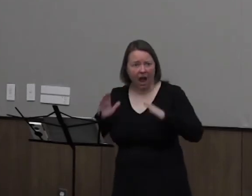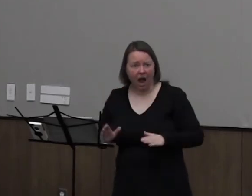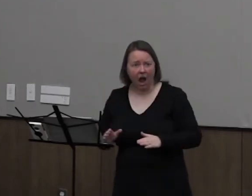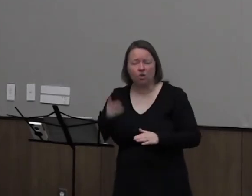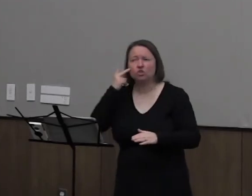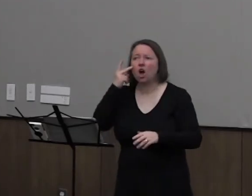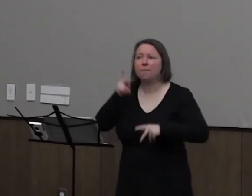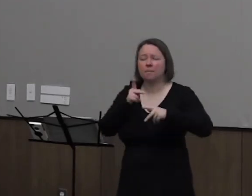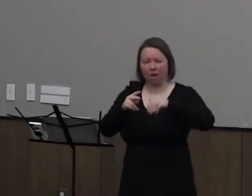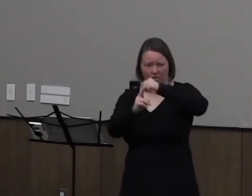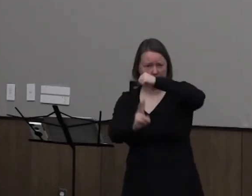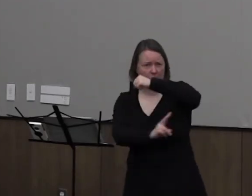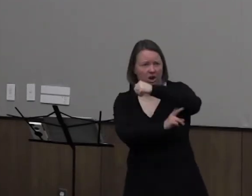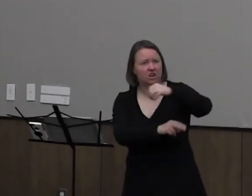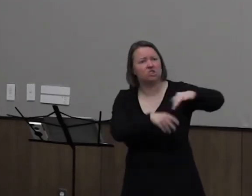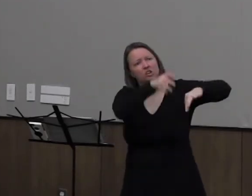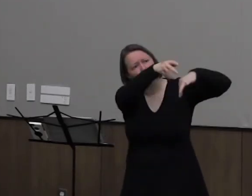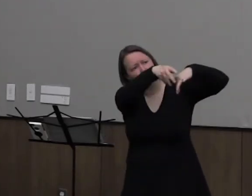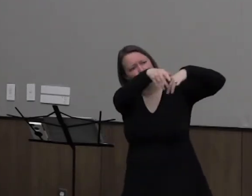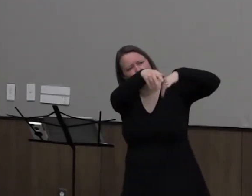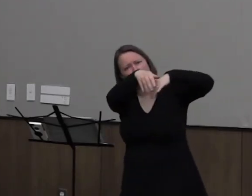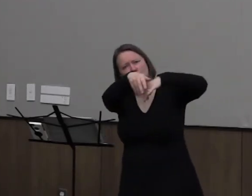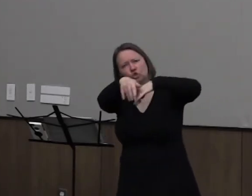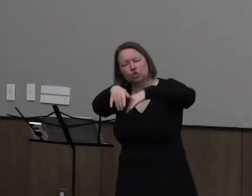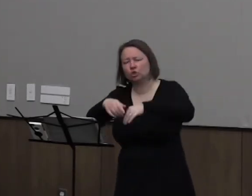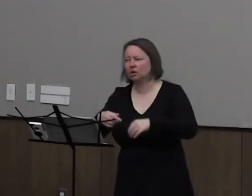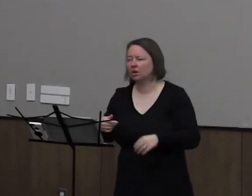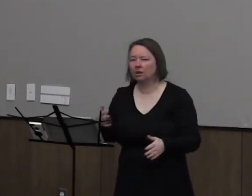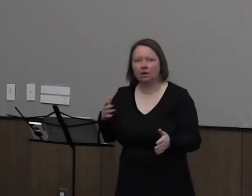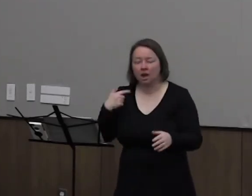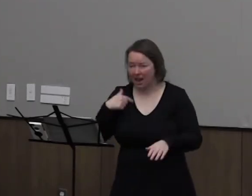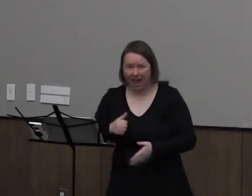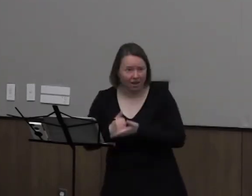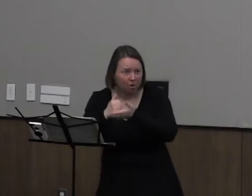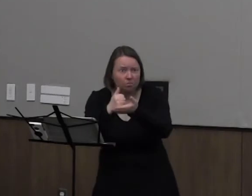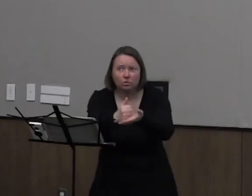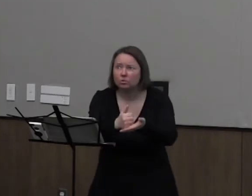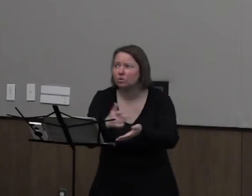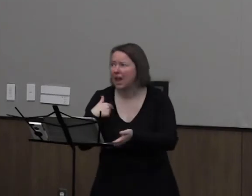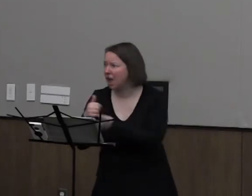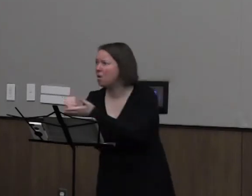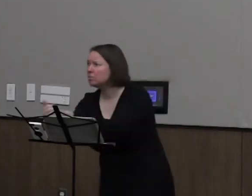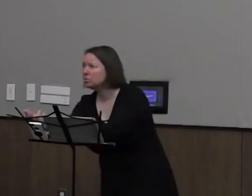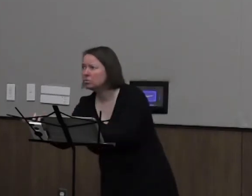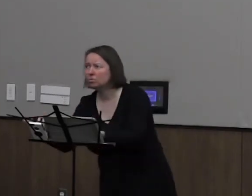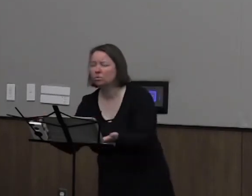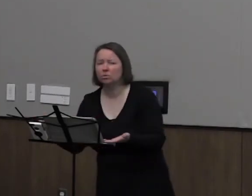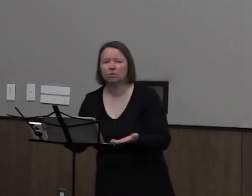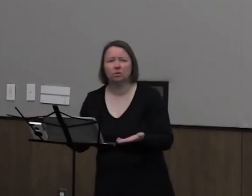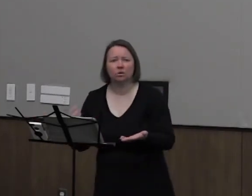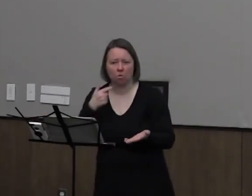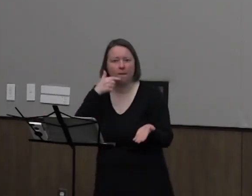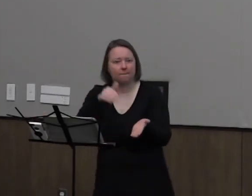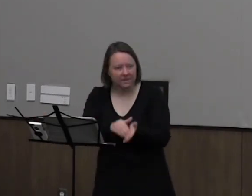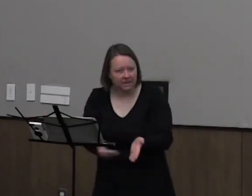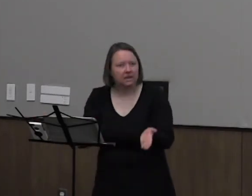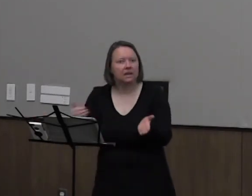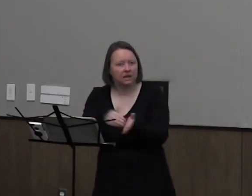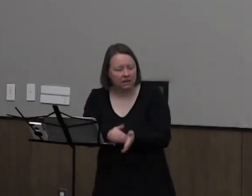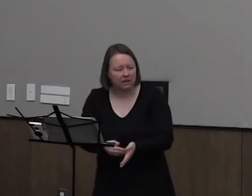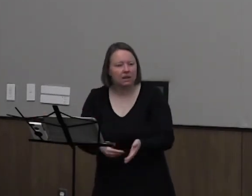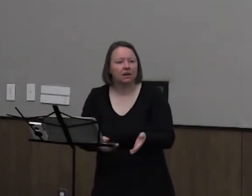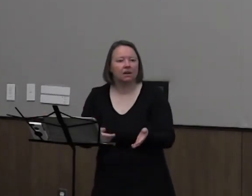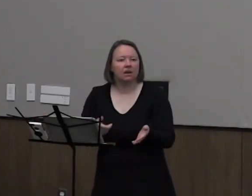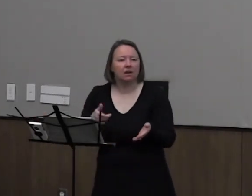watching the barrage of people coming our way. Can I help you? Can I help you? We repeated over and over again,